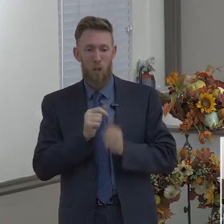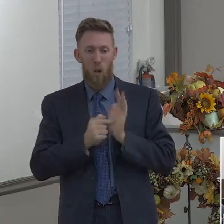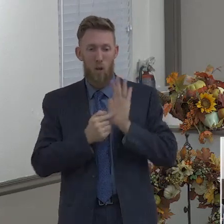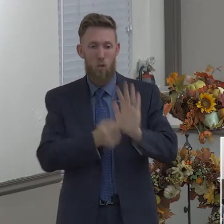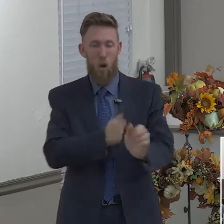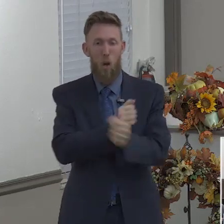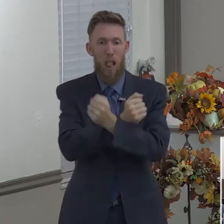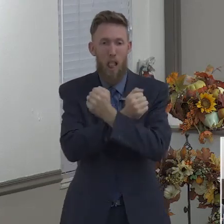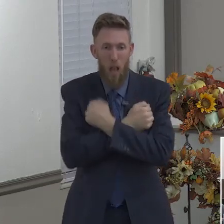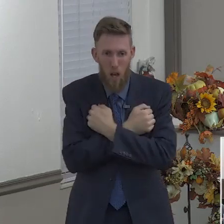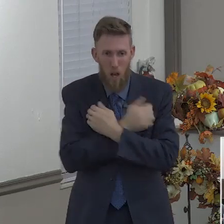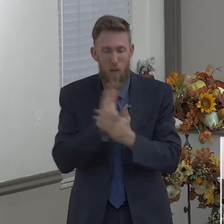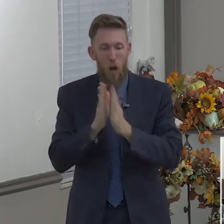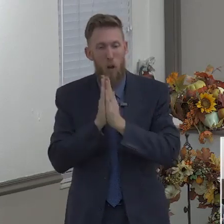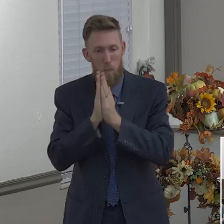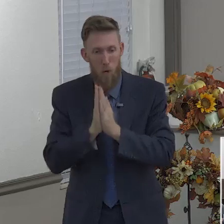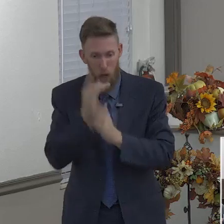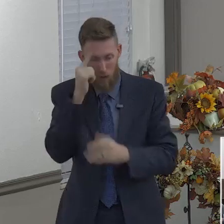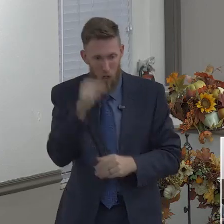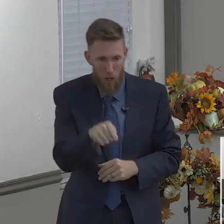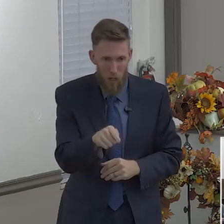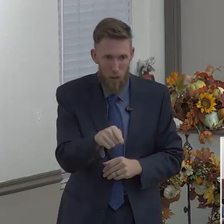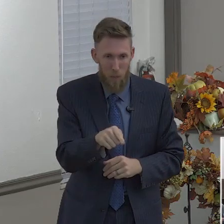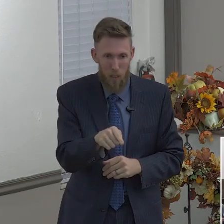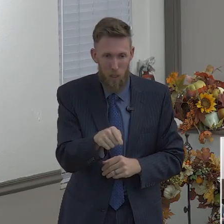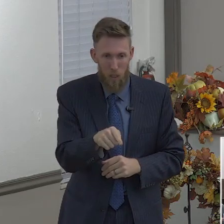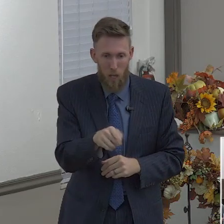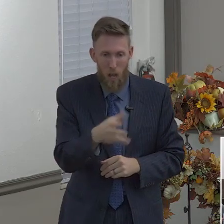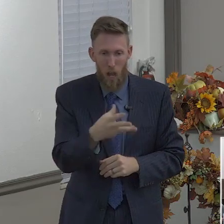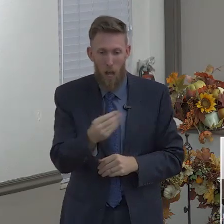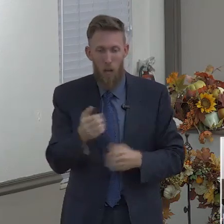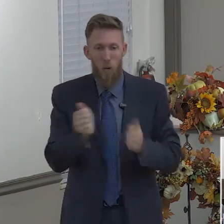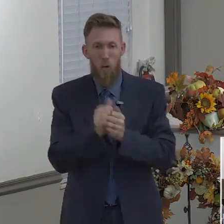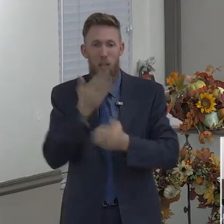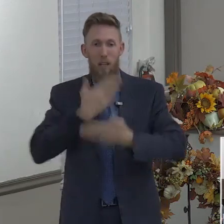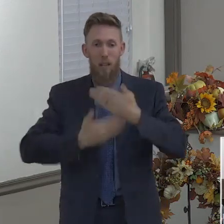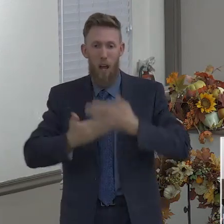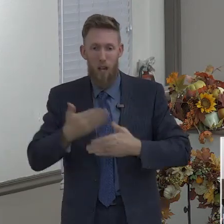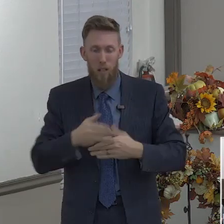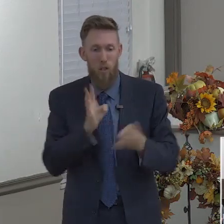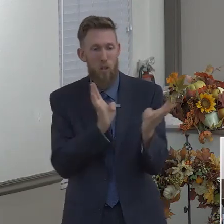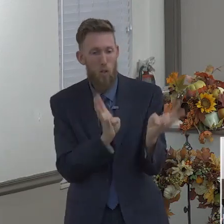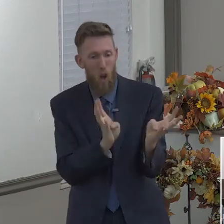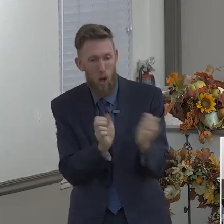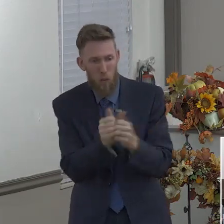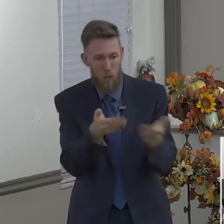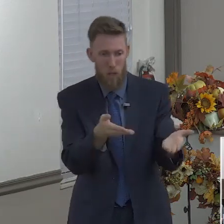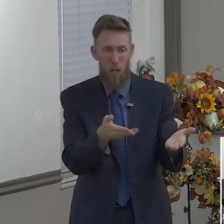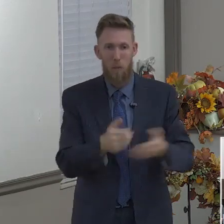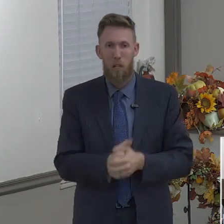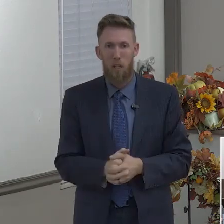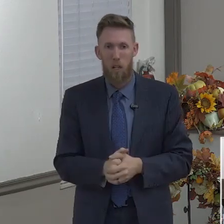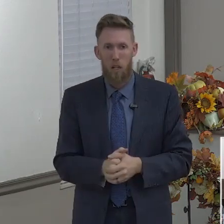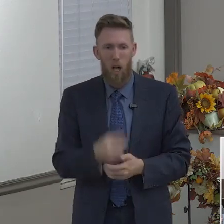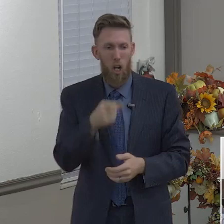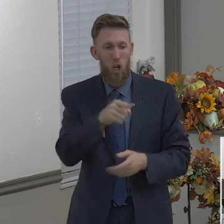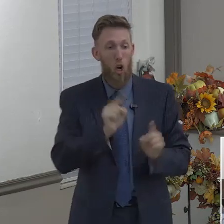person. I've got to gently and kindly try to talk to that young person, try to tell them, hey, you're heading in a bad direction.